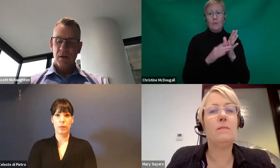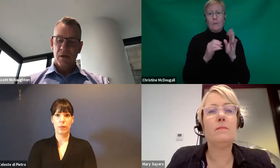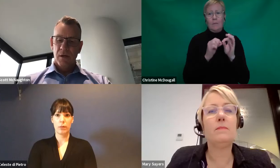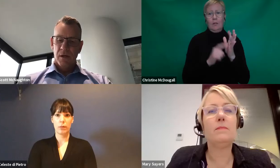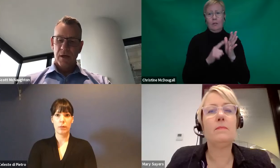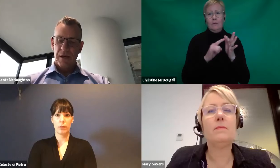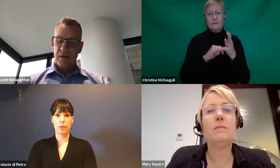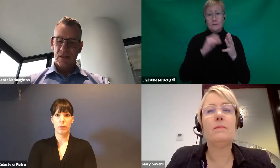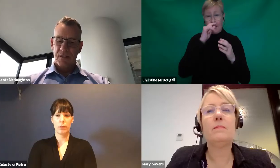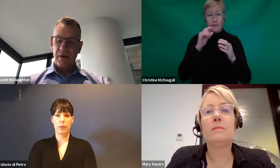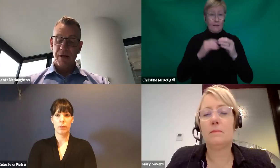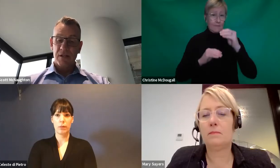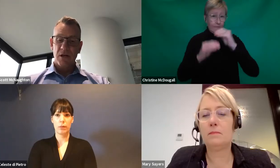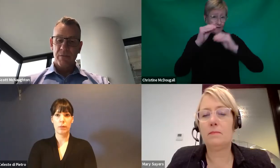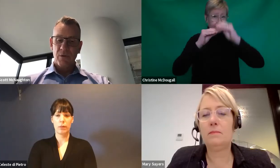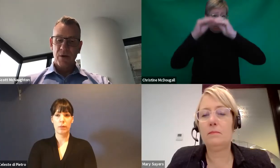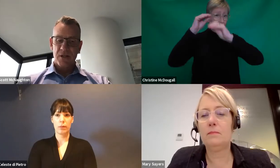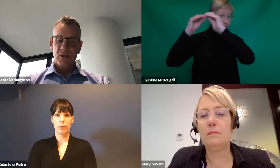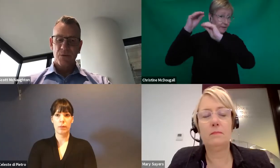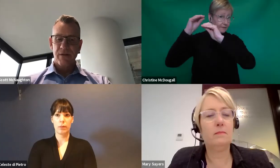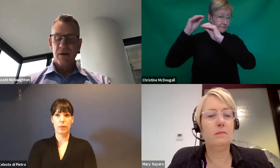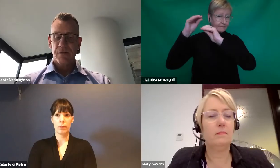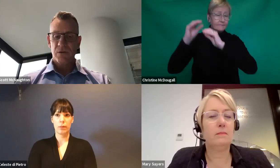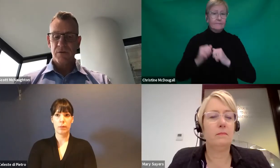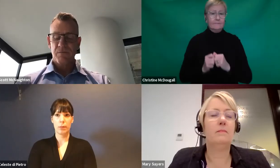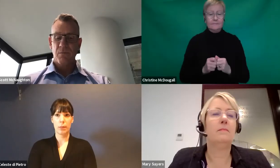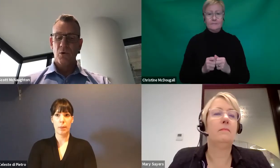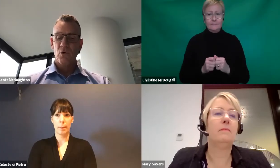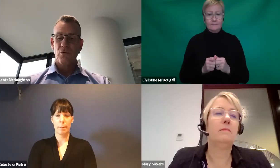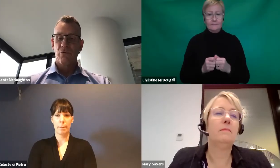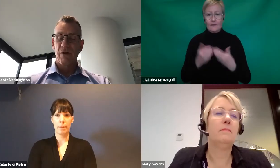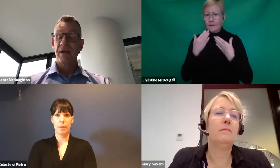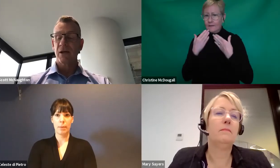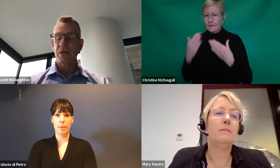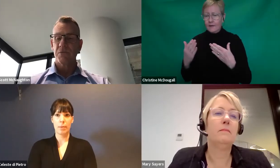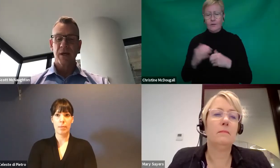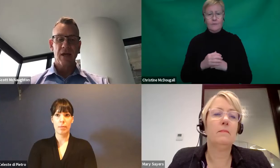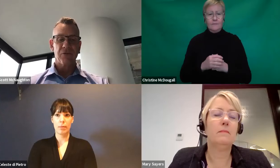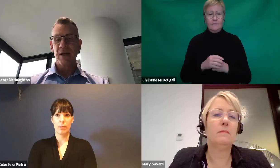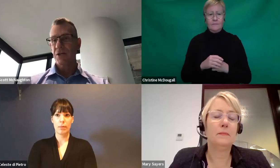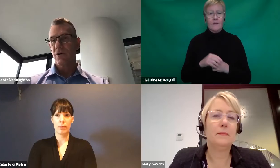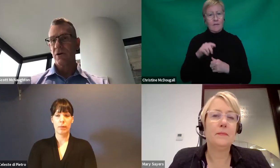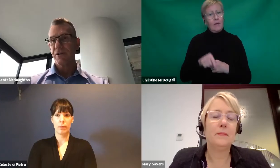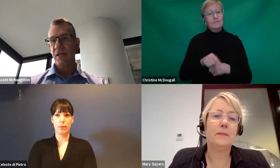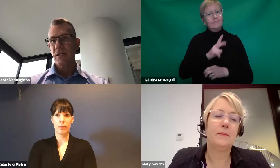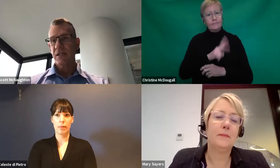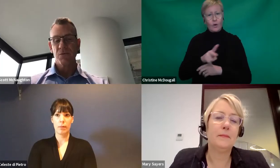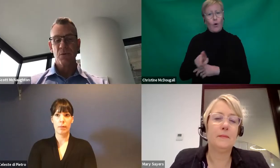common question. Yeah, thanks, Mary. It is a common question. It's one of the sort of more regular questions we get through our